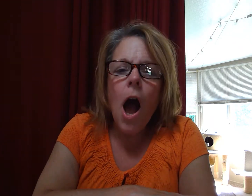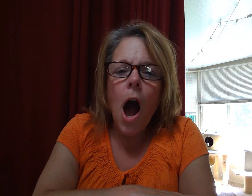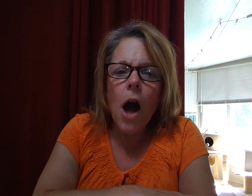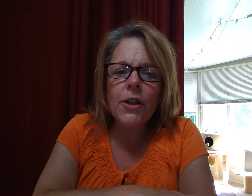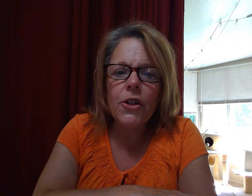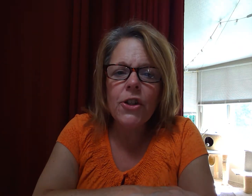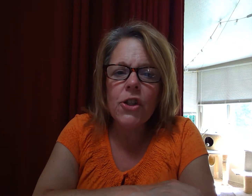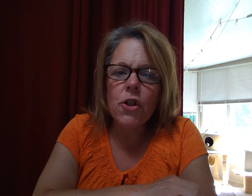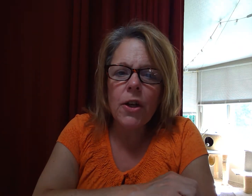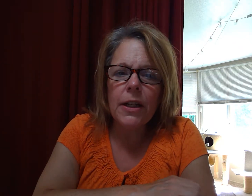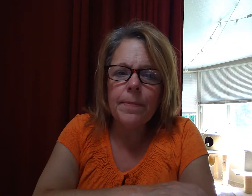Understood.